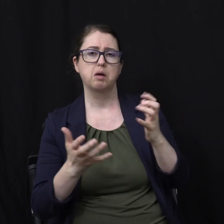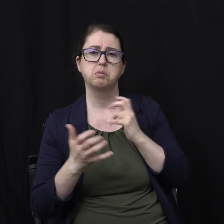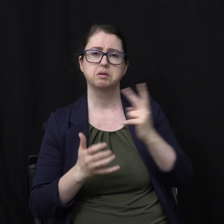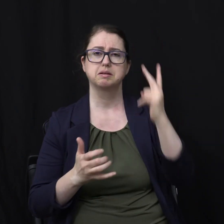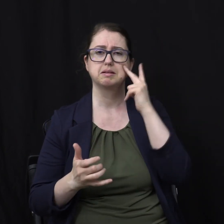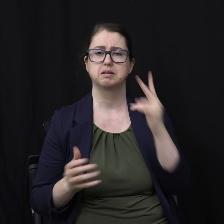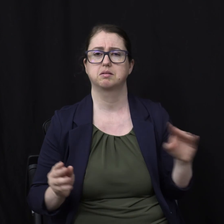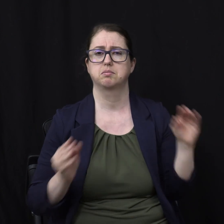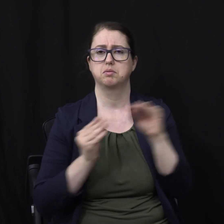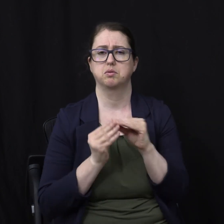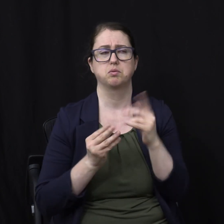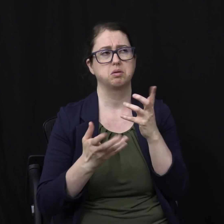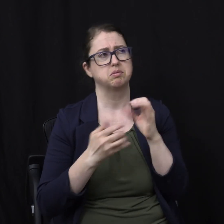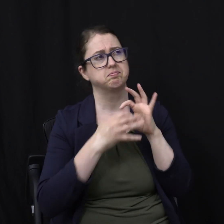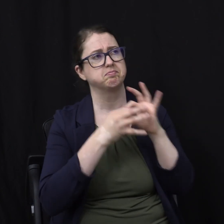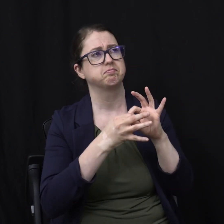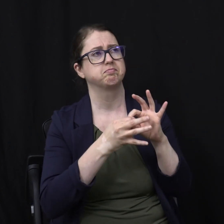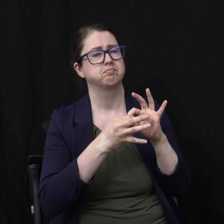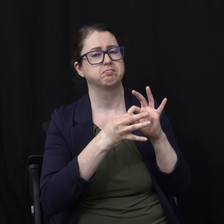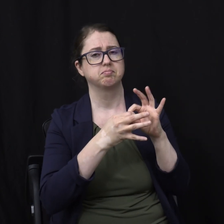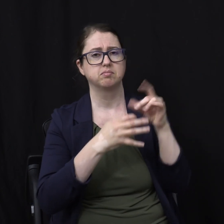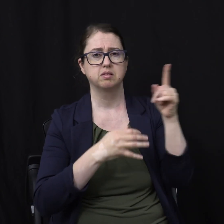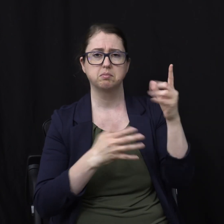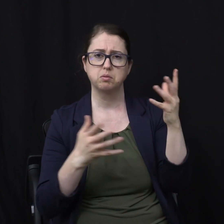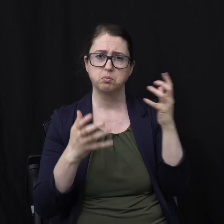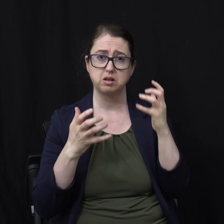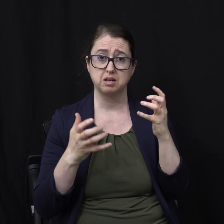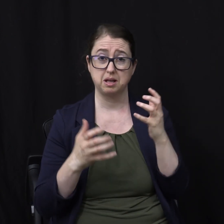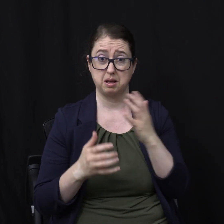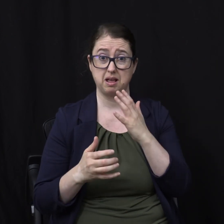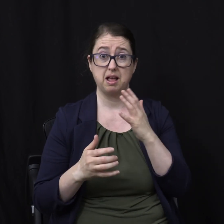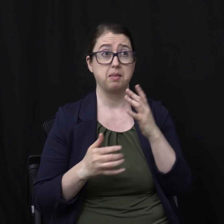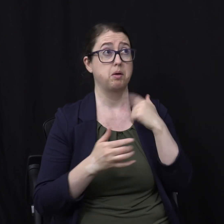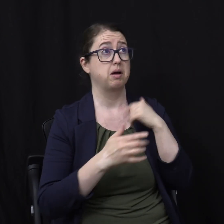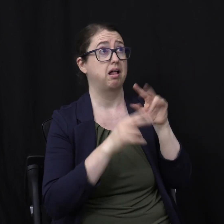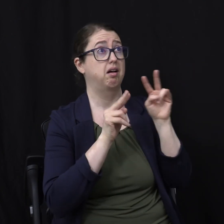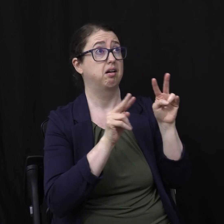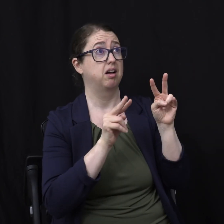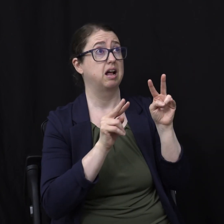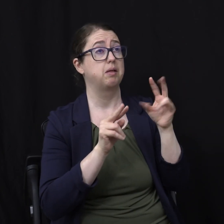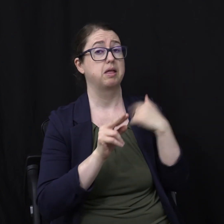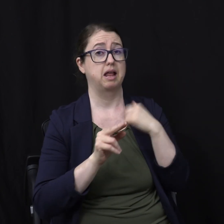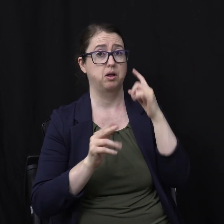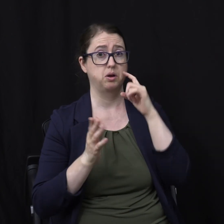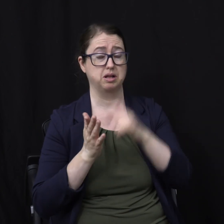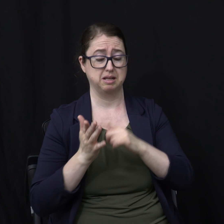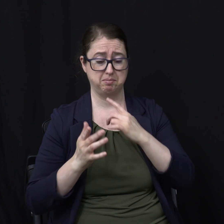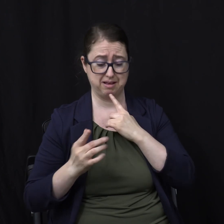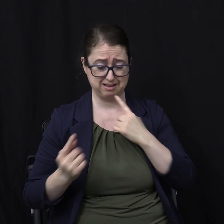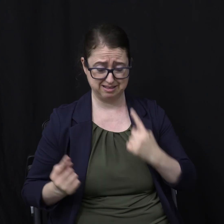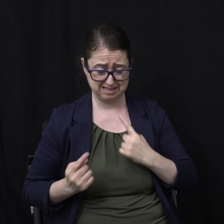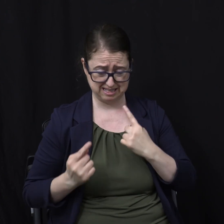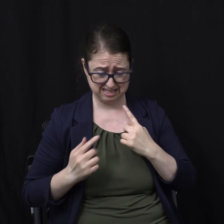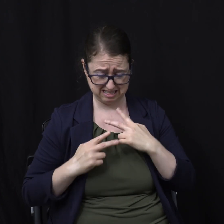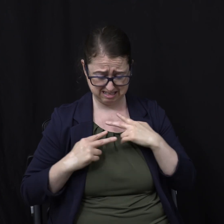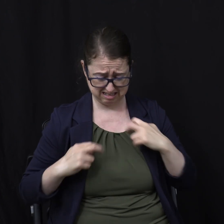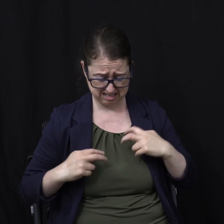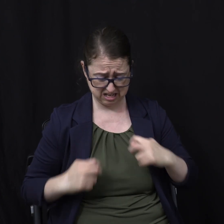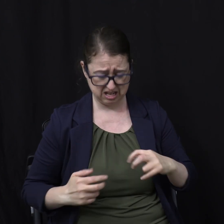more of And know more of And I see my own sin In contrast to that And I say Lord forgive me I am a sinner